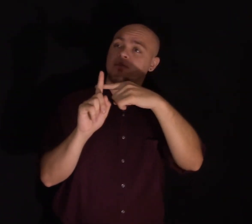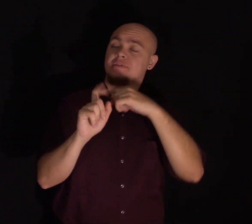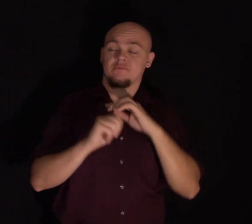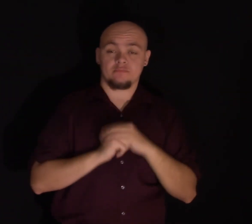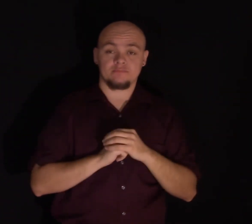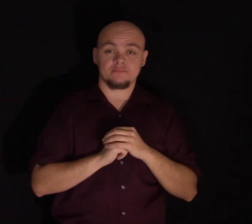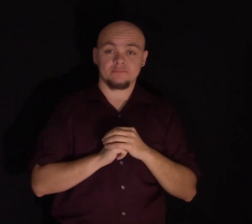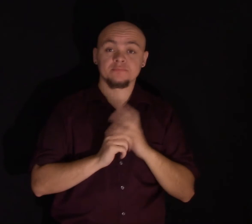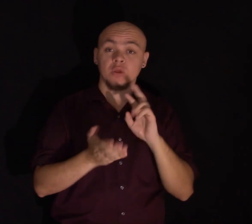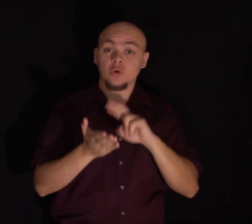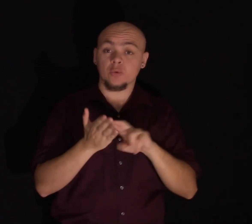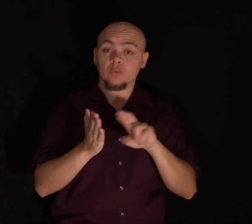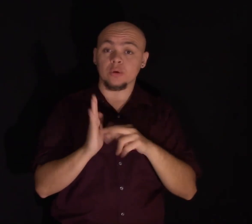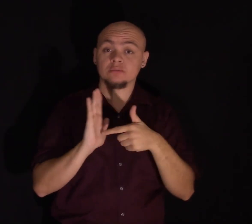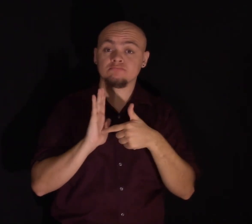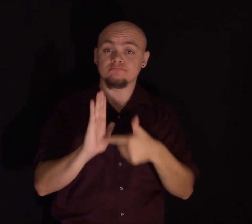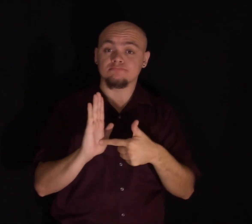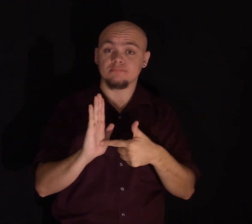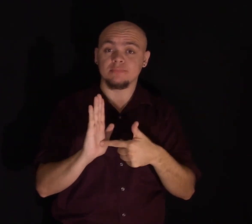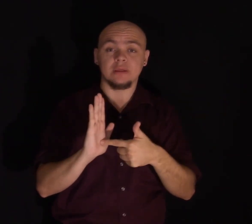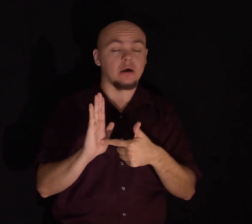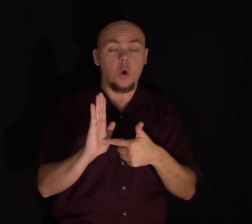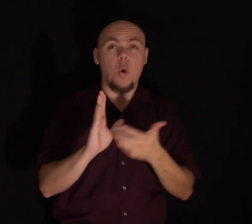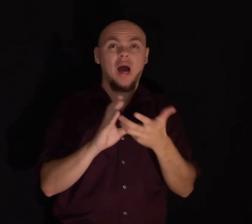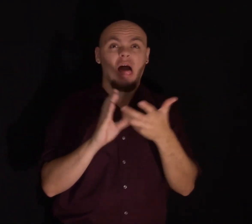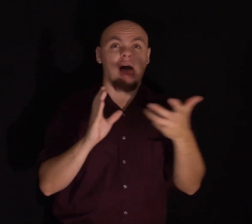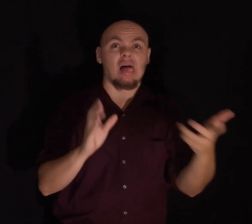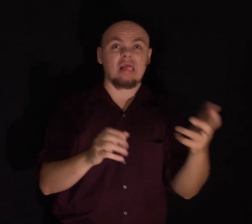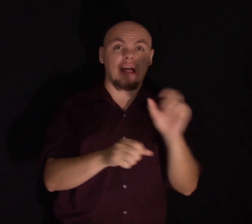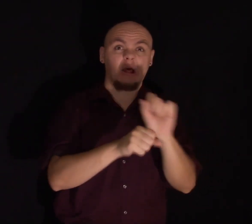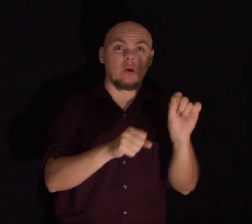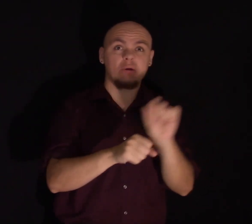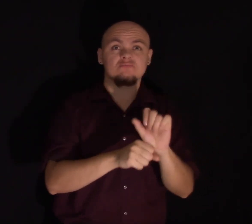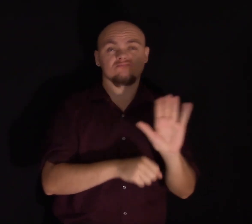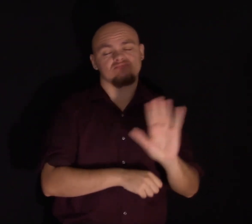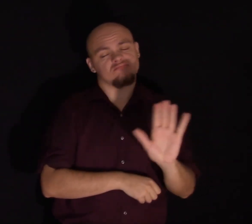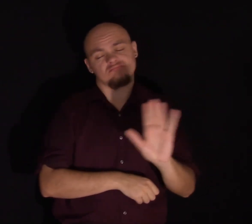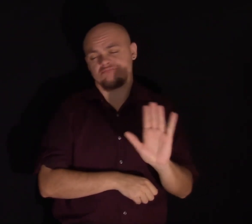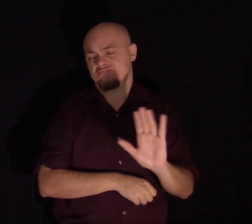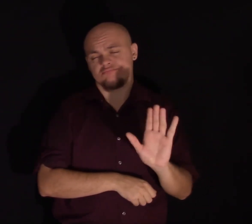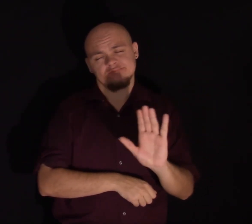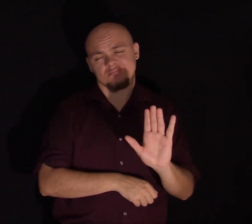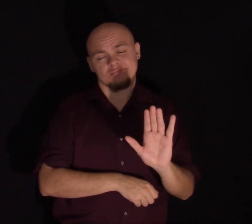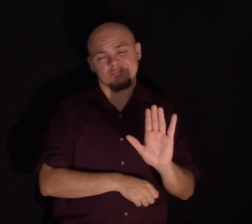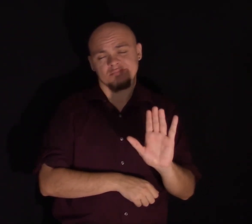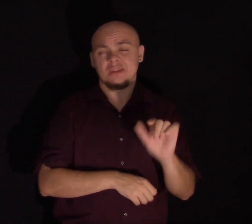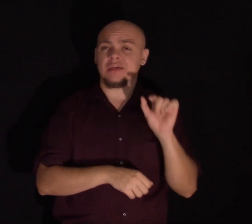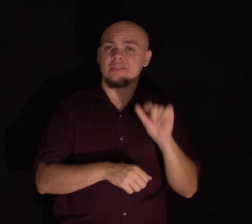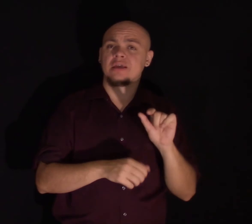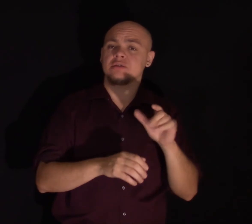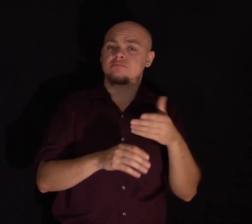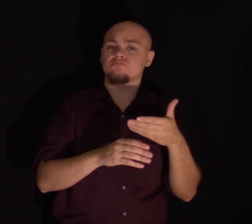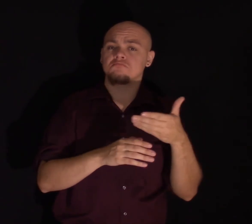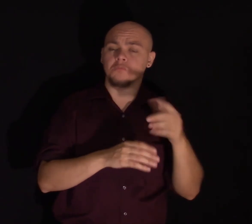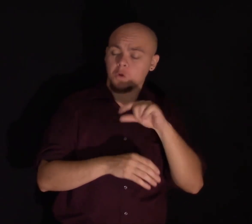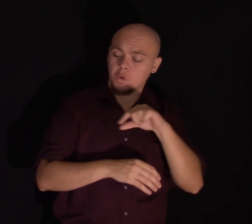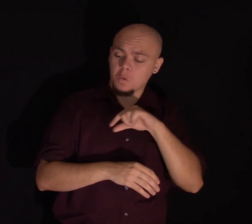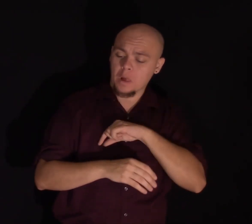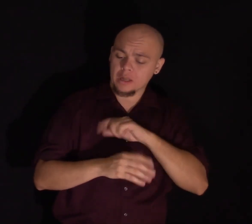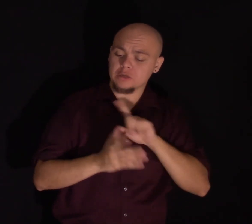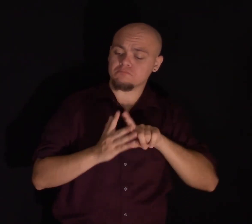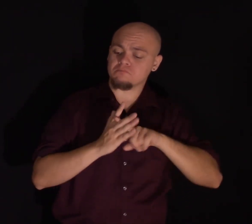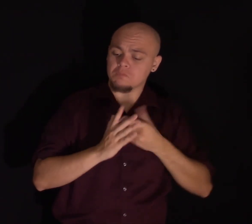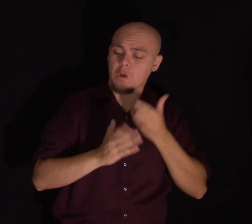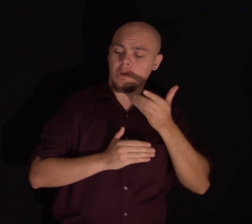research shows that it doesn't take much to start activating these latent qualities, which